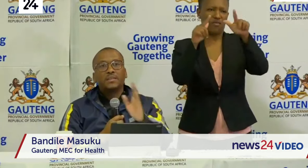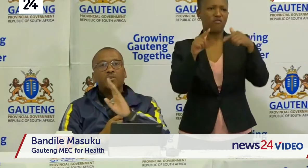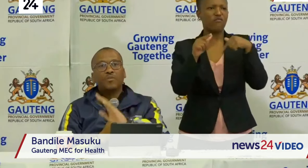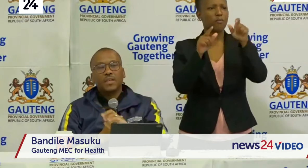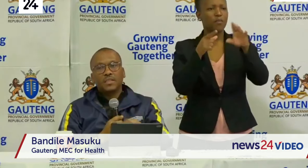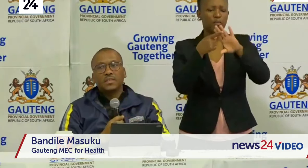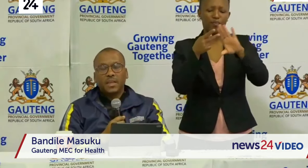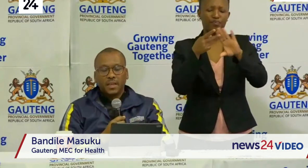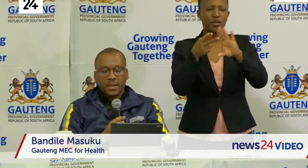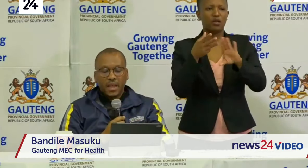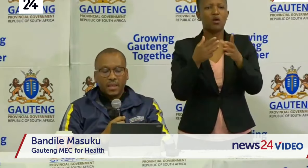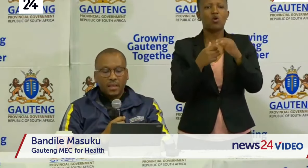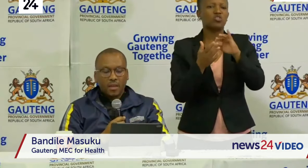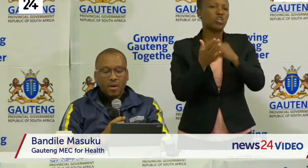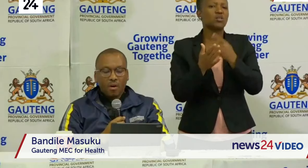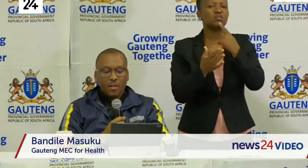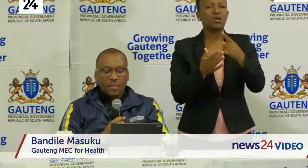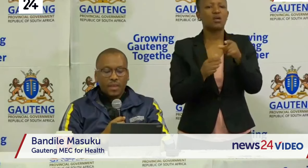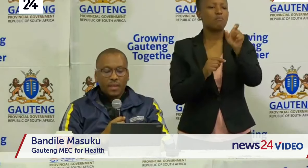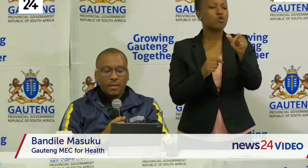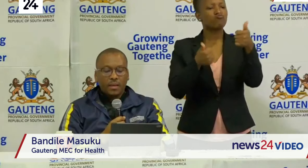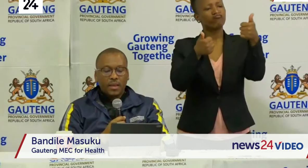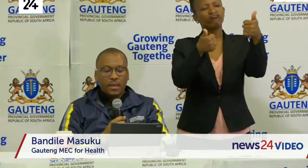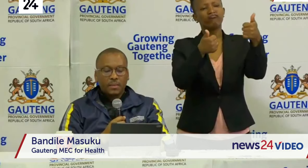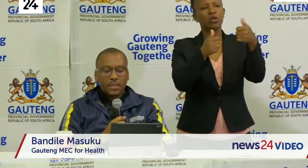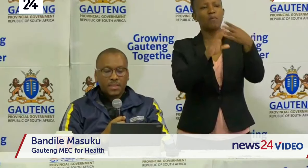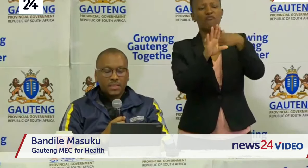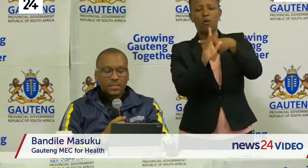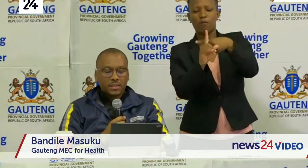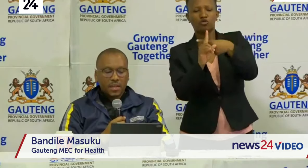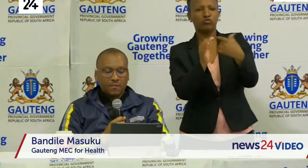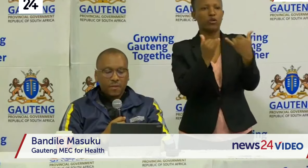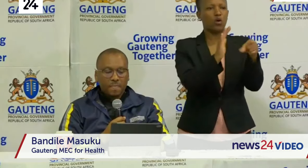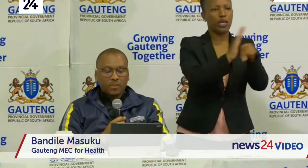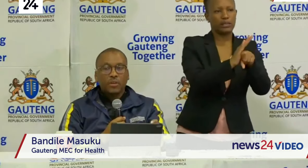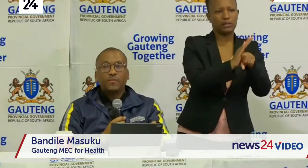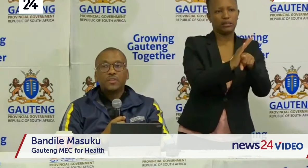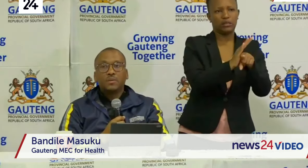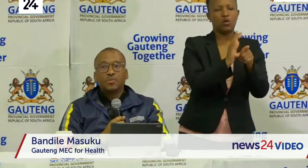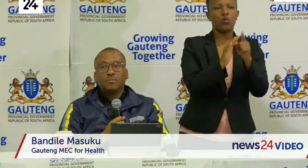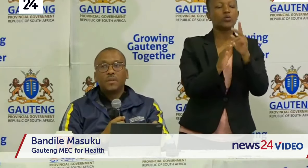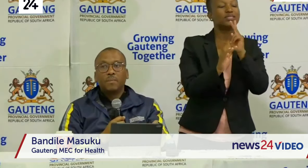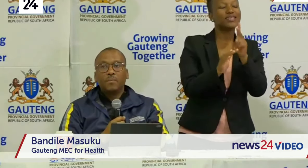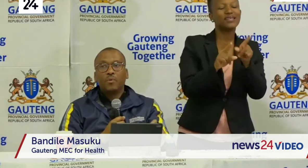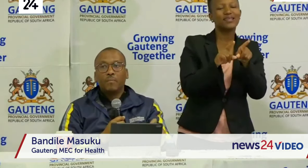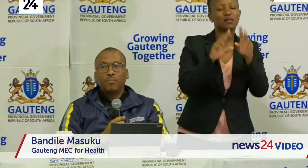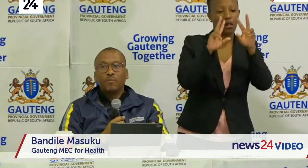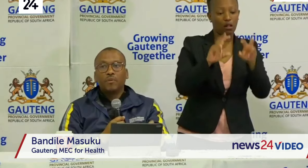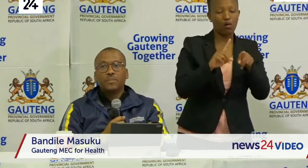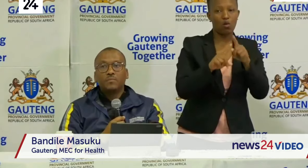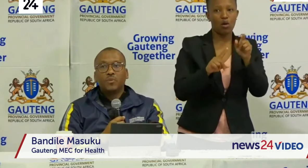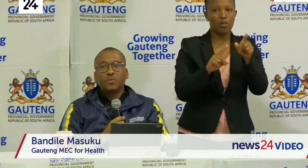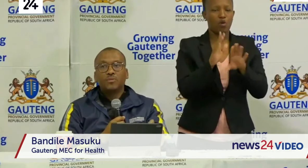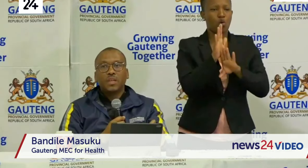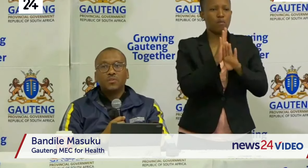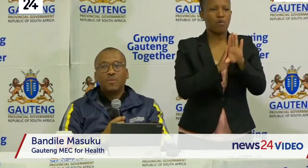instead of us just relying on the test itself. So even symptoms people who improve